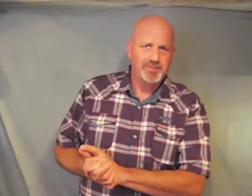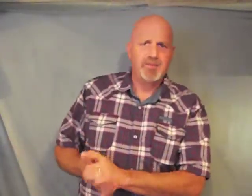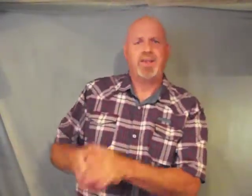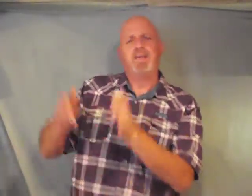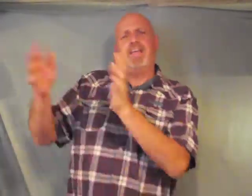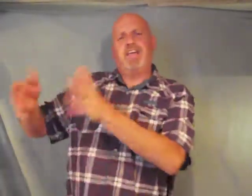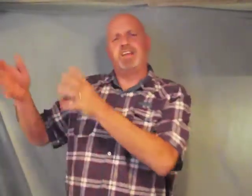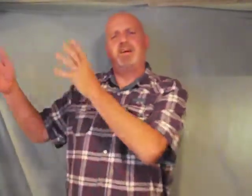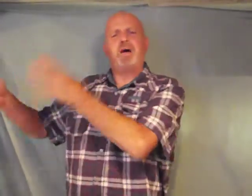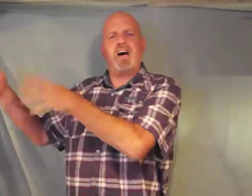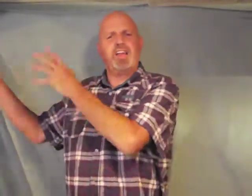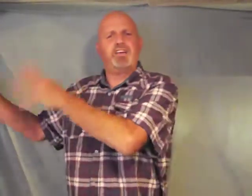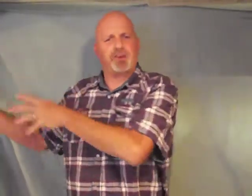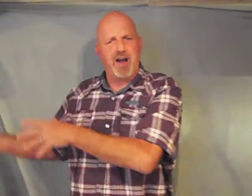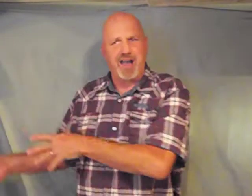in the body of Christ